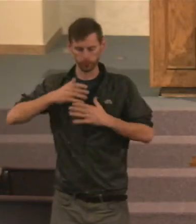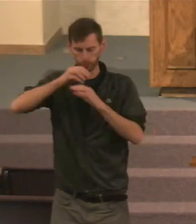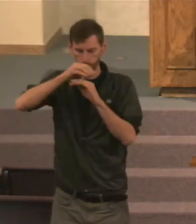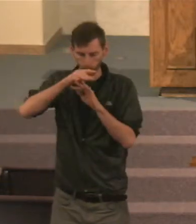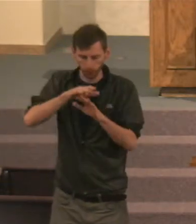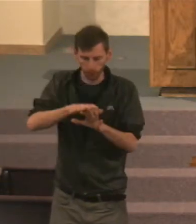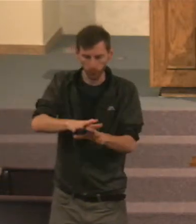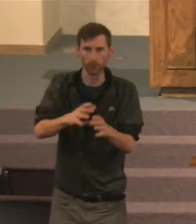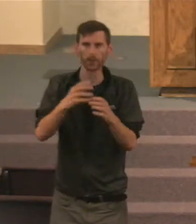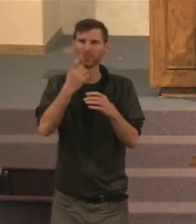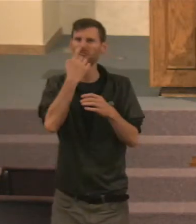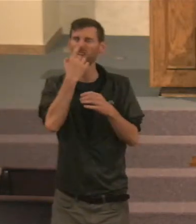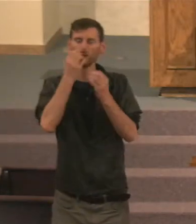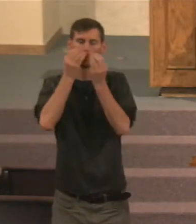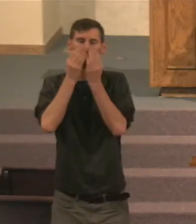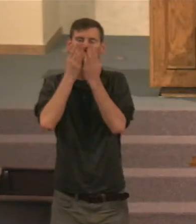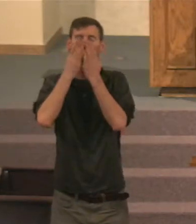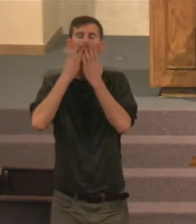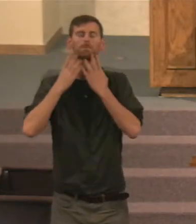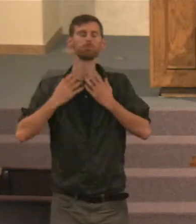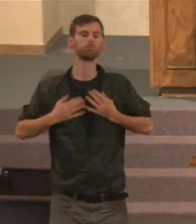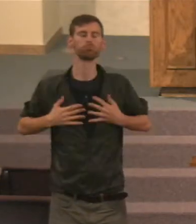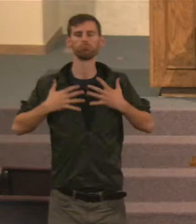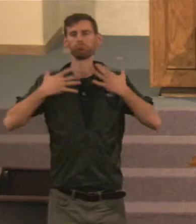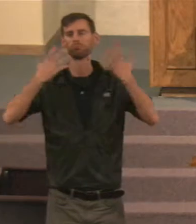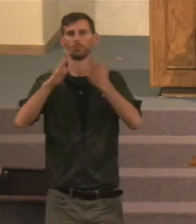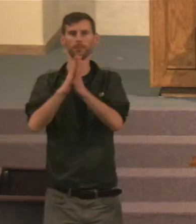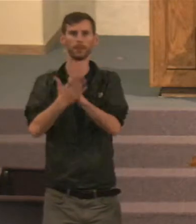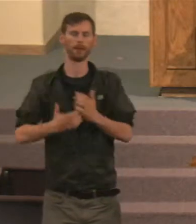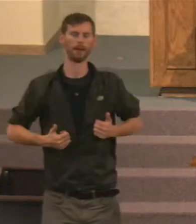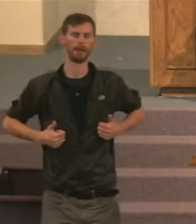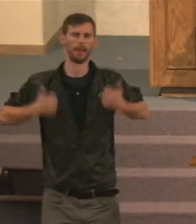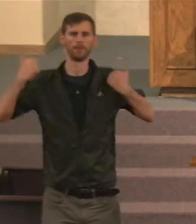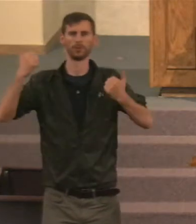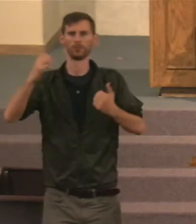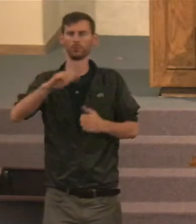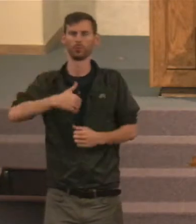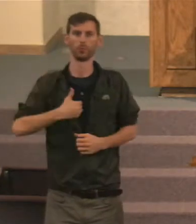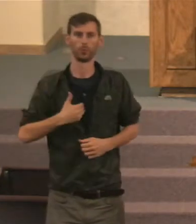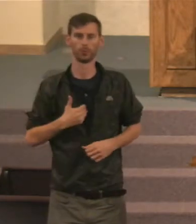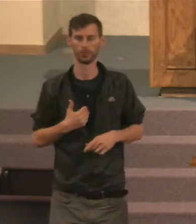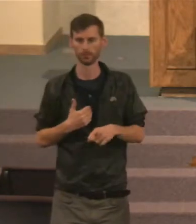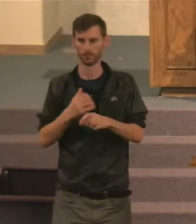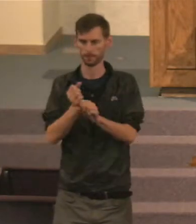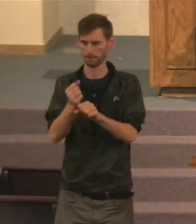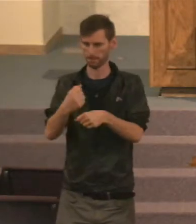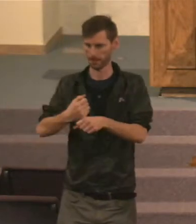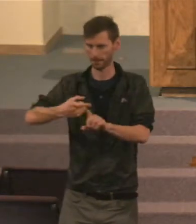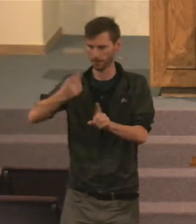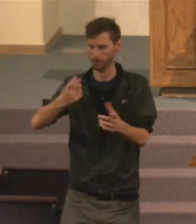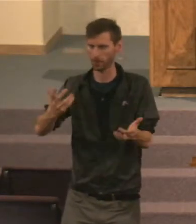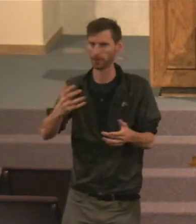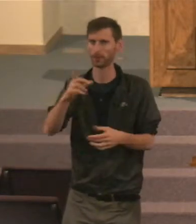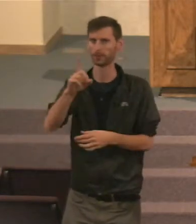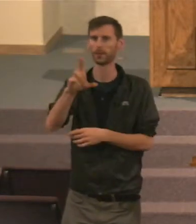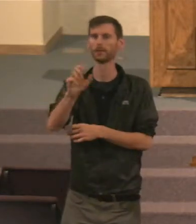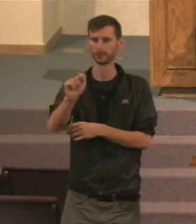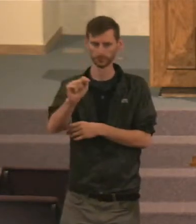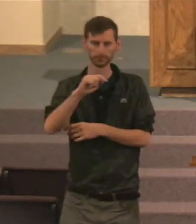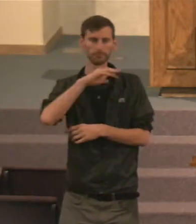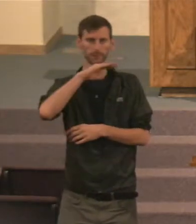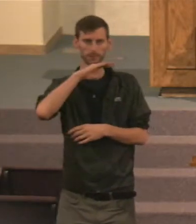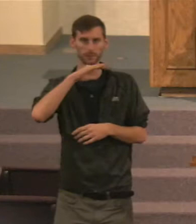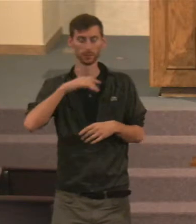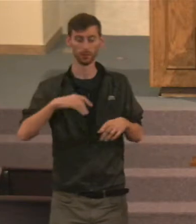So man was created from what? From dust. Now, If you look at chapter 3, In Genesis, In verse